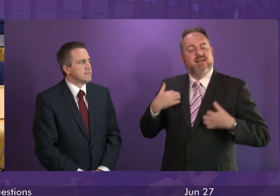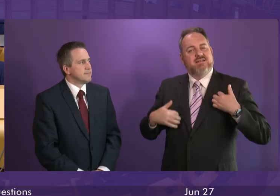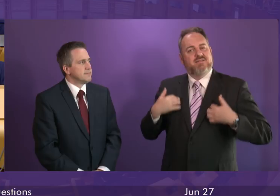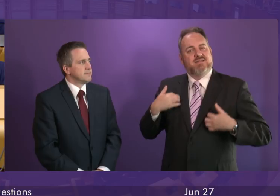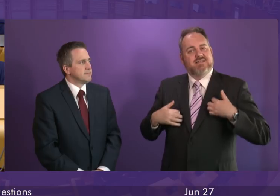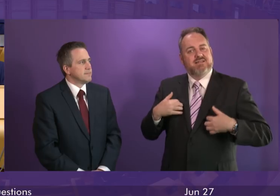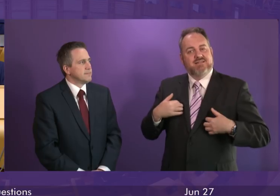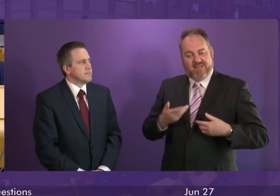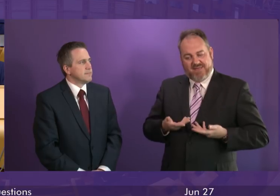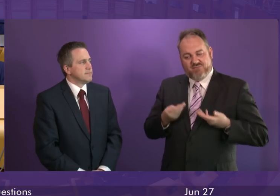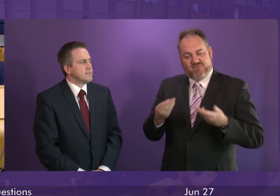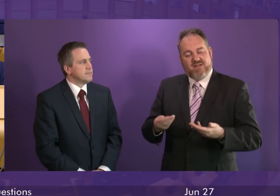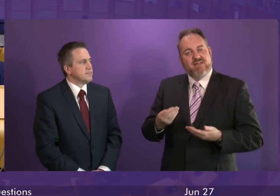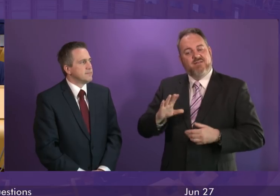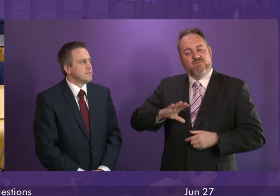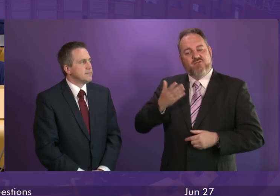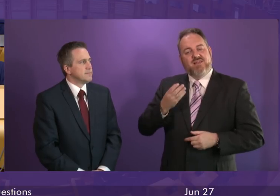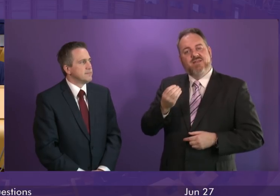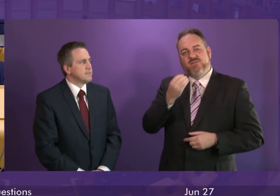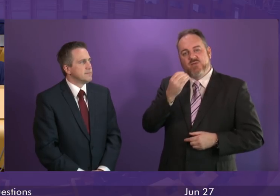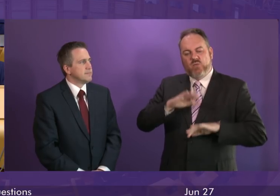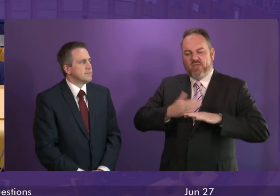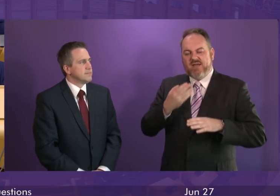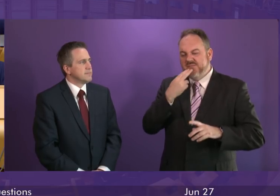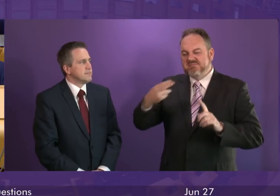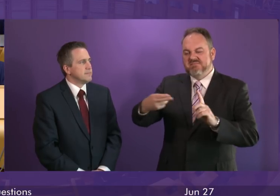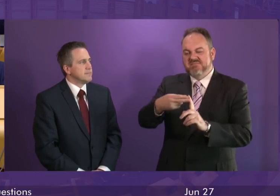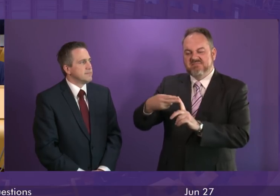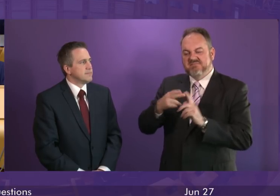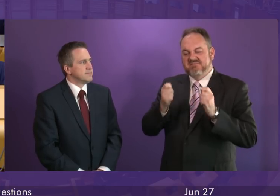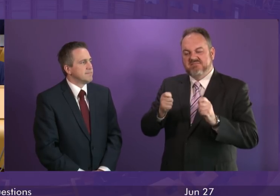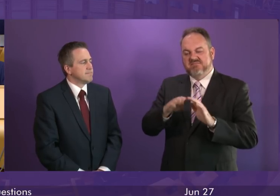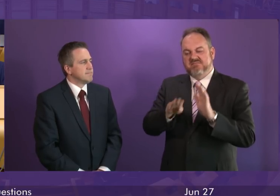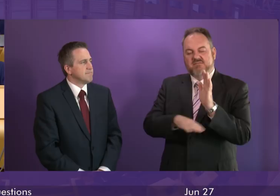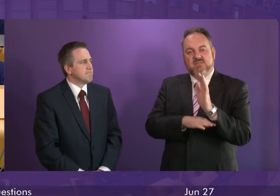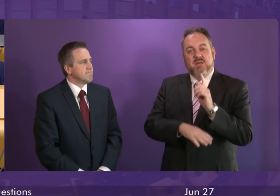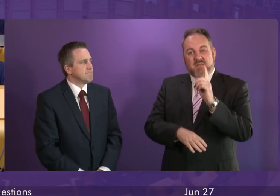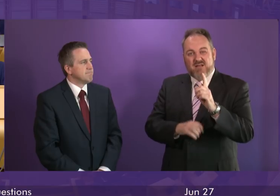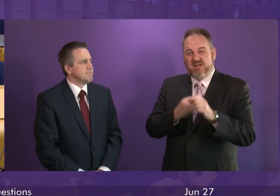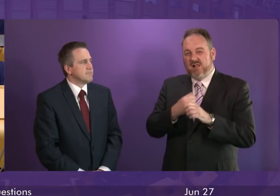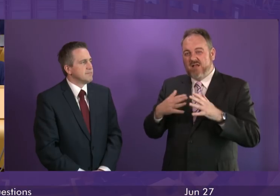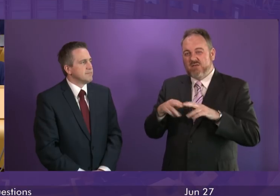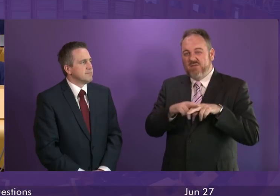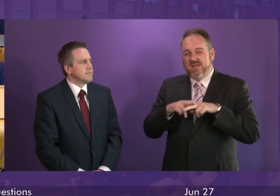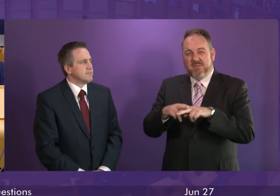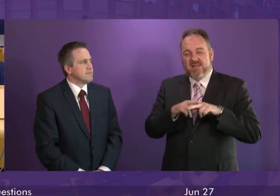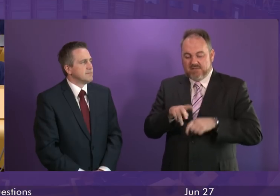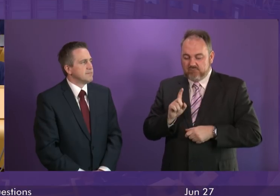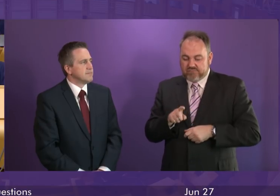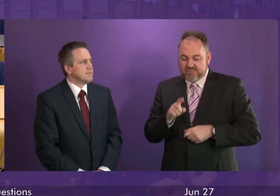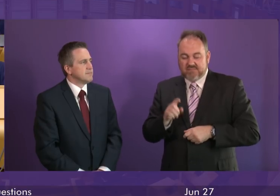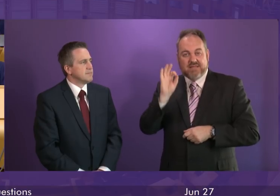be provided with food free and without stigma. Would the First Minister urge families in Glasgow to check on the Council website